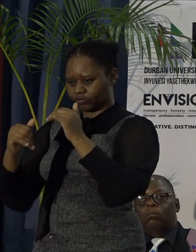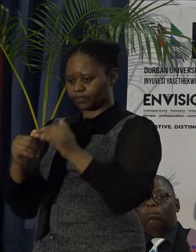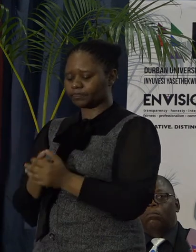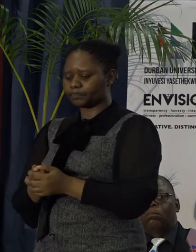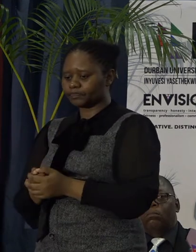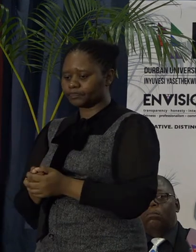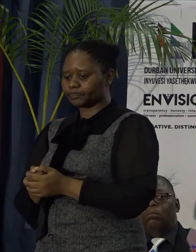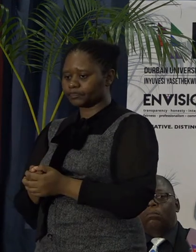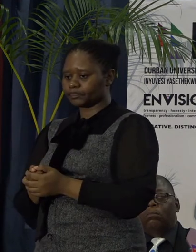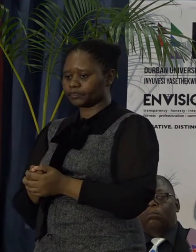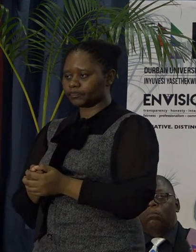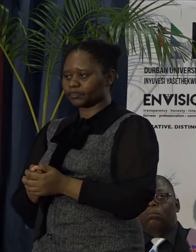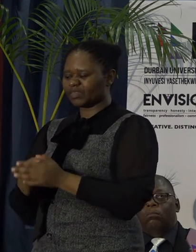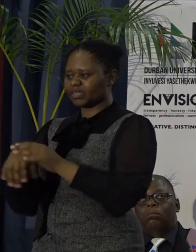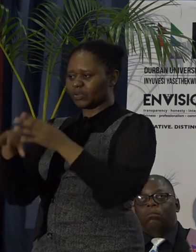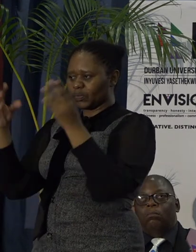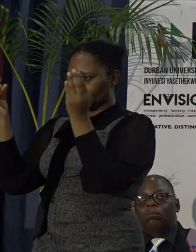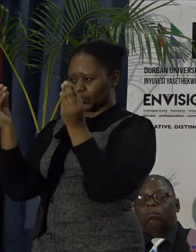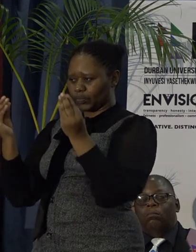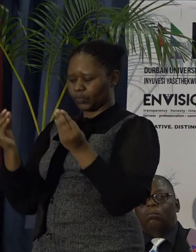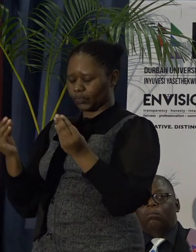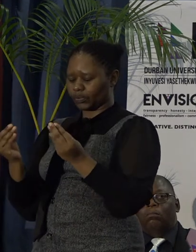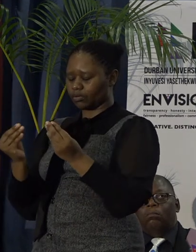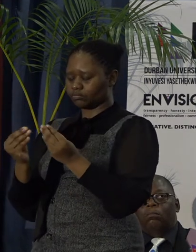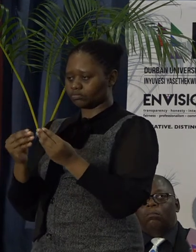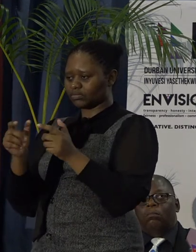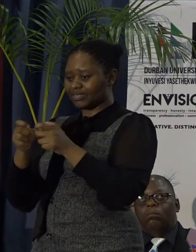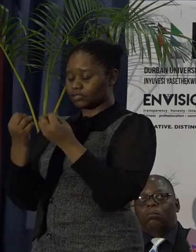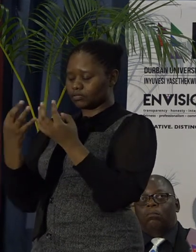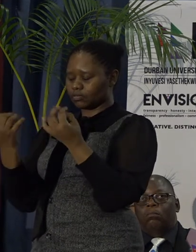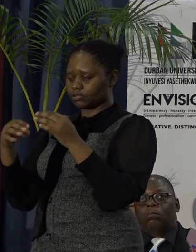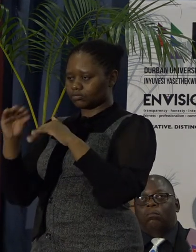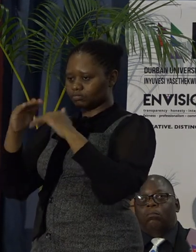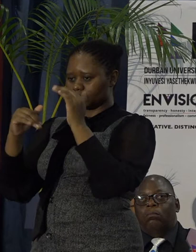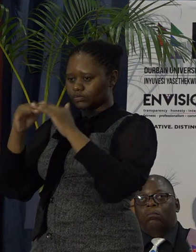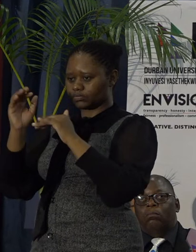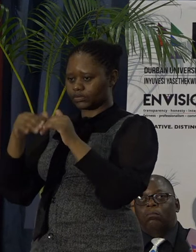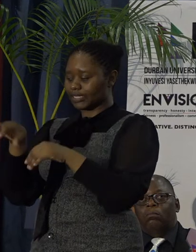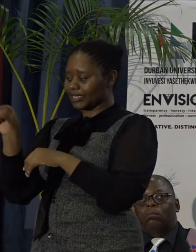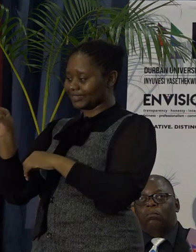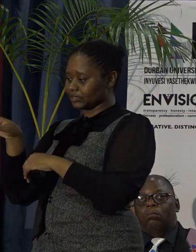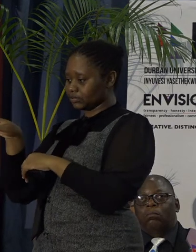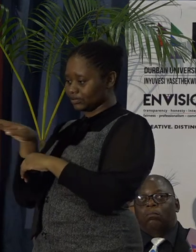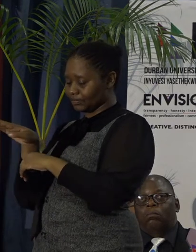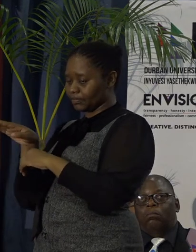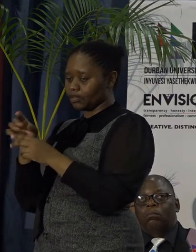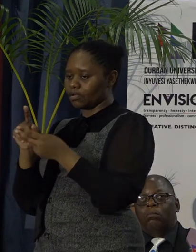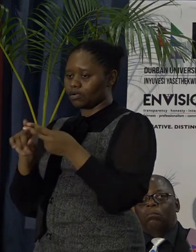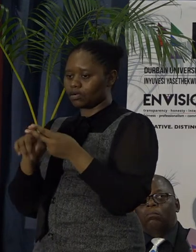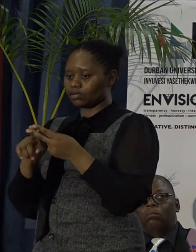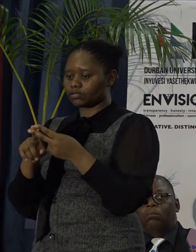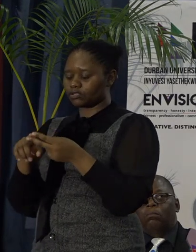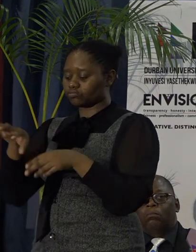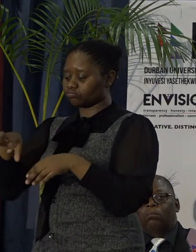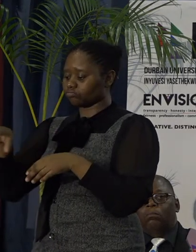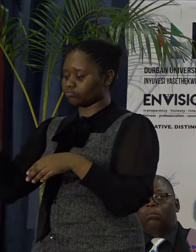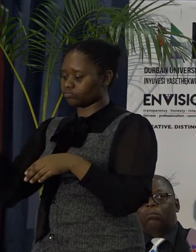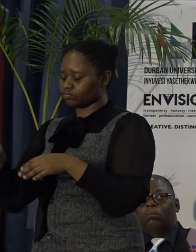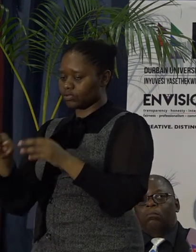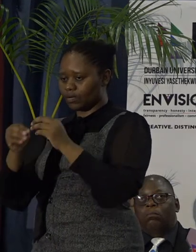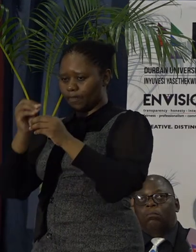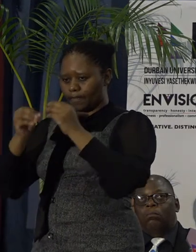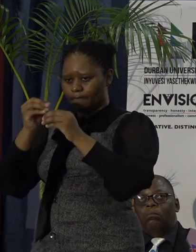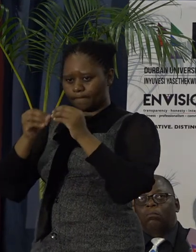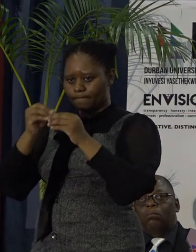the demolition of several small old buildings at our Steve Beagle campus will make way for the construction of